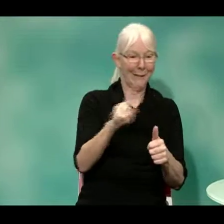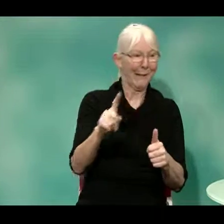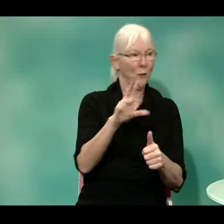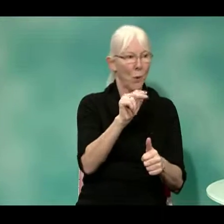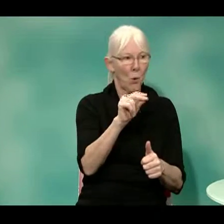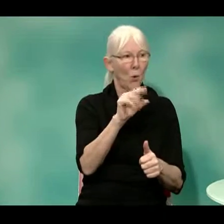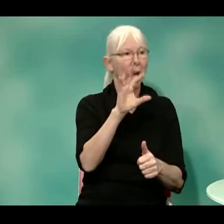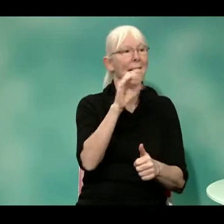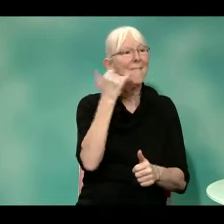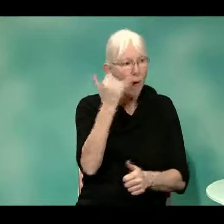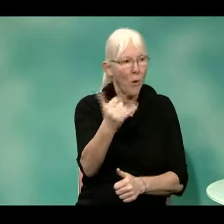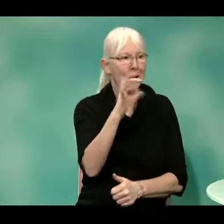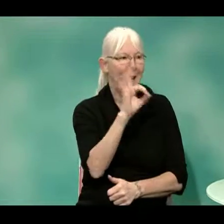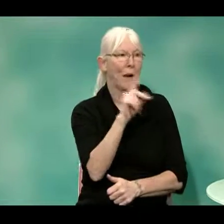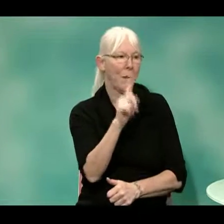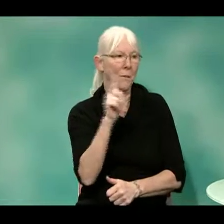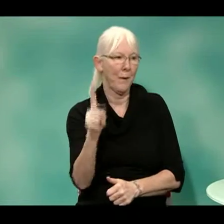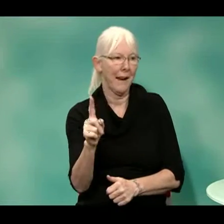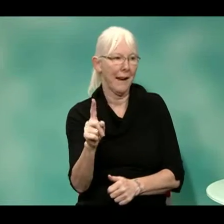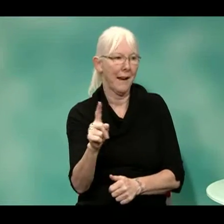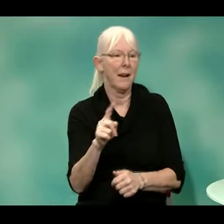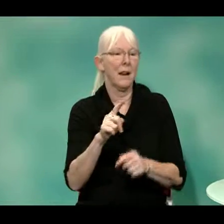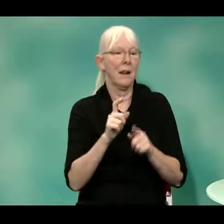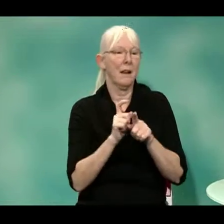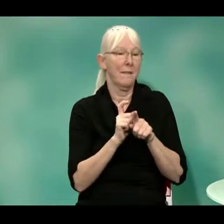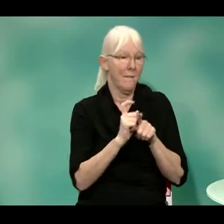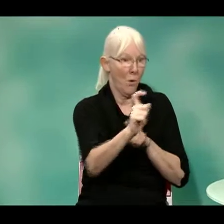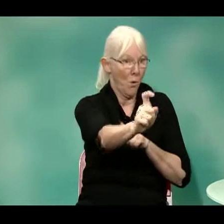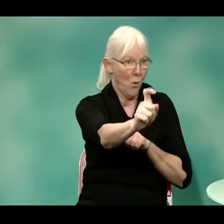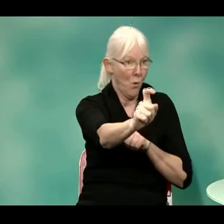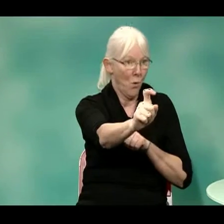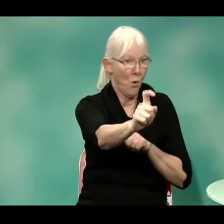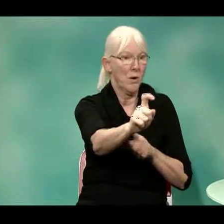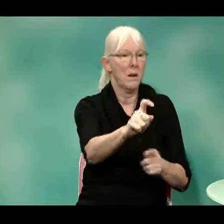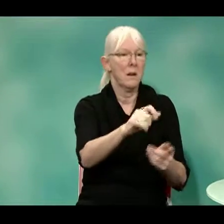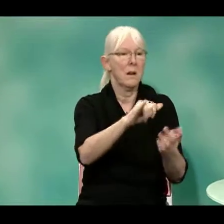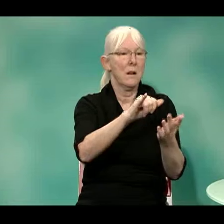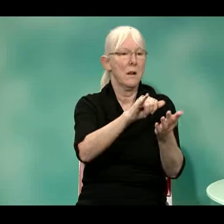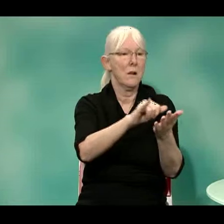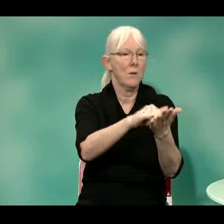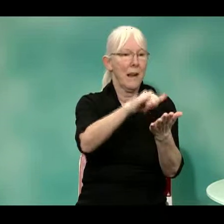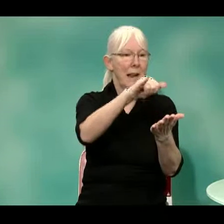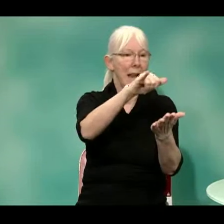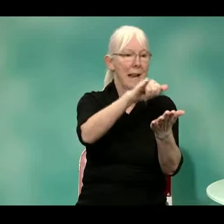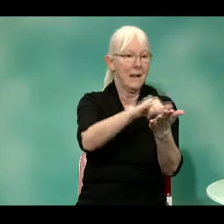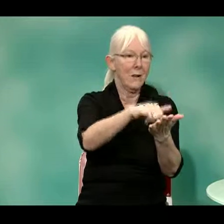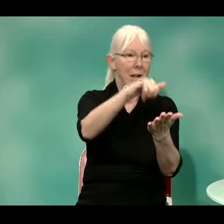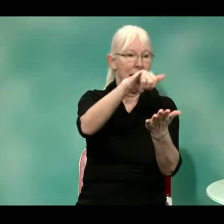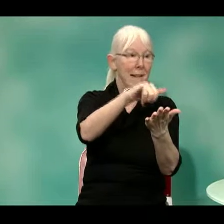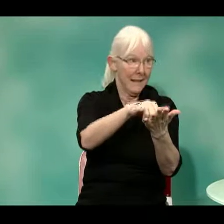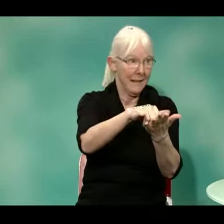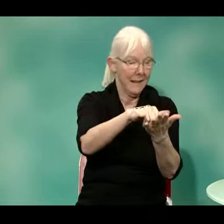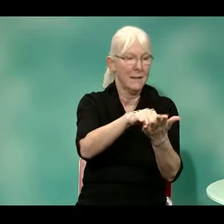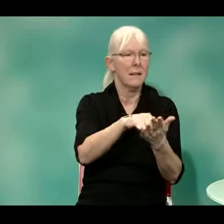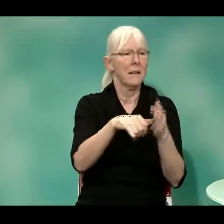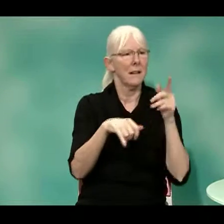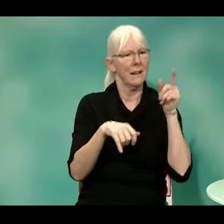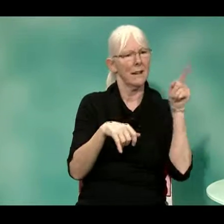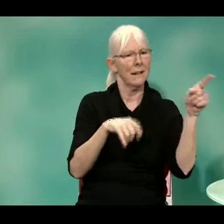But it's not exactly like how you call. What you do is you call in and it